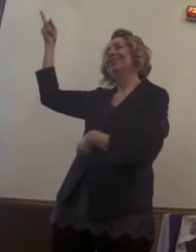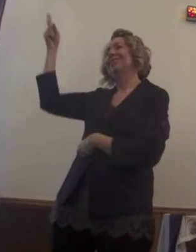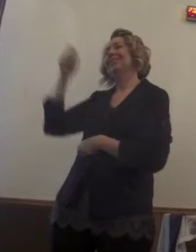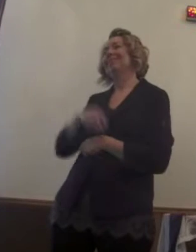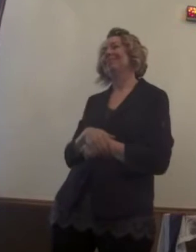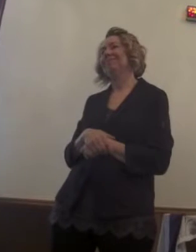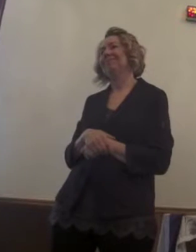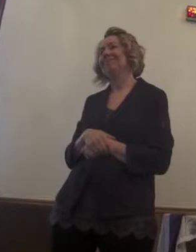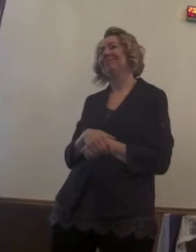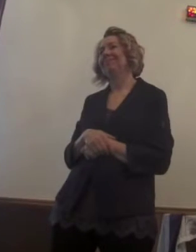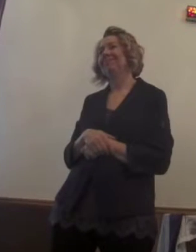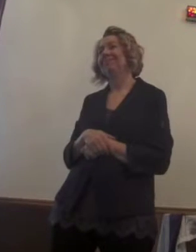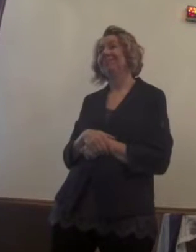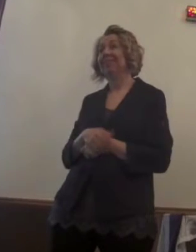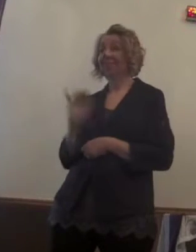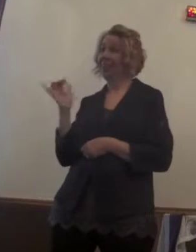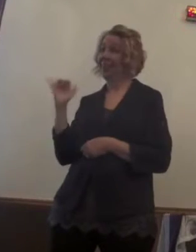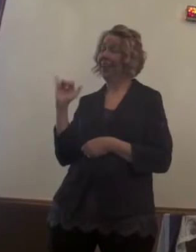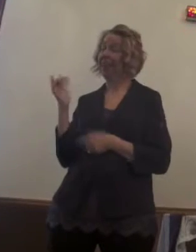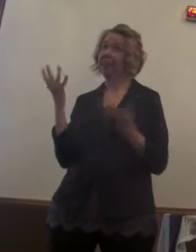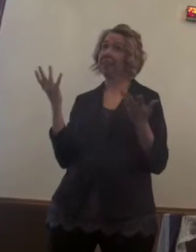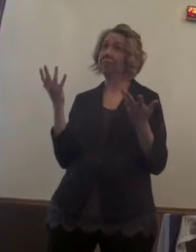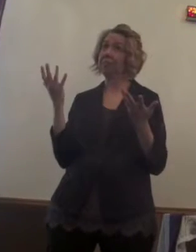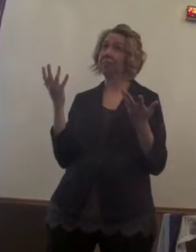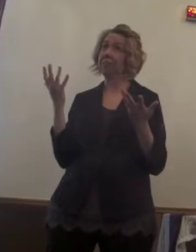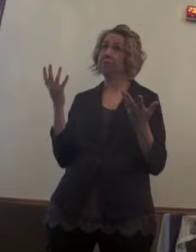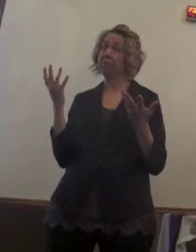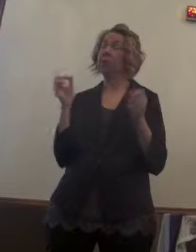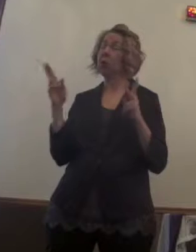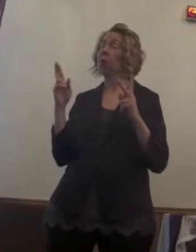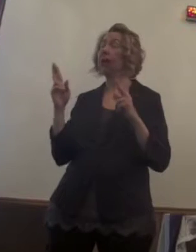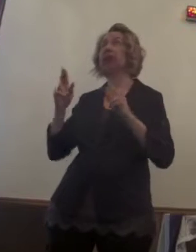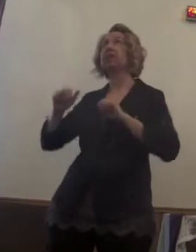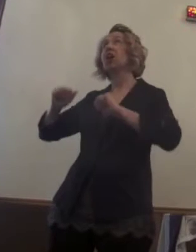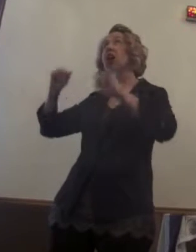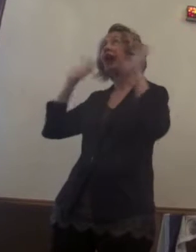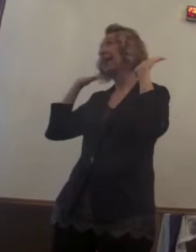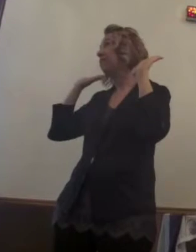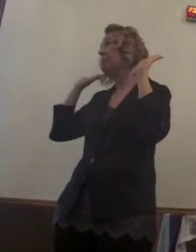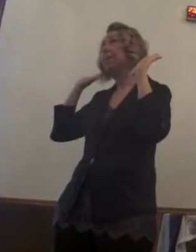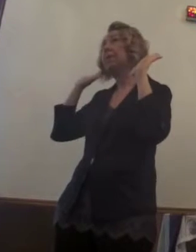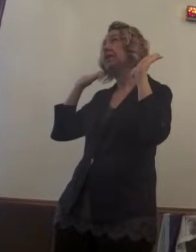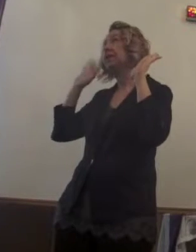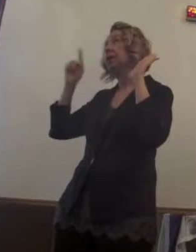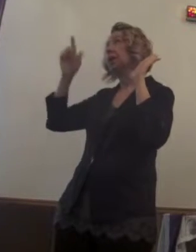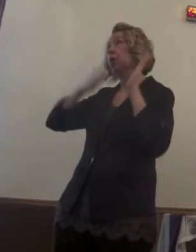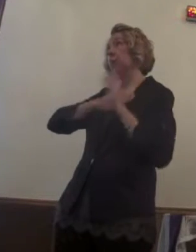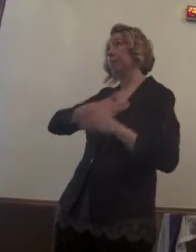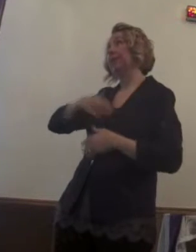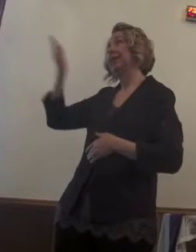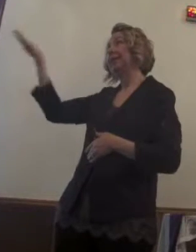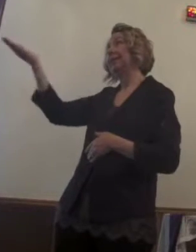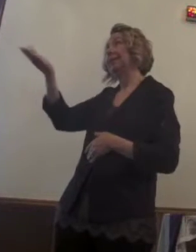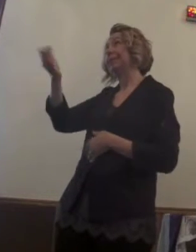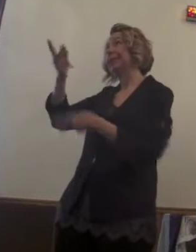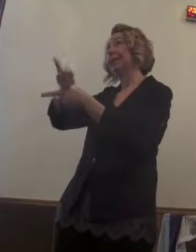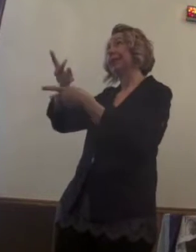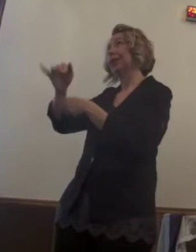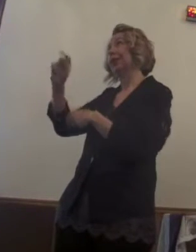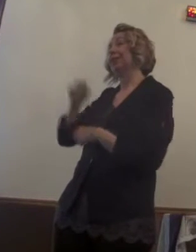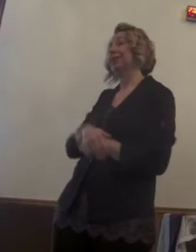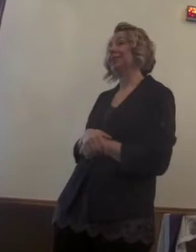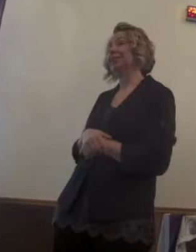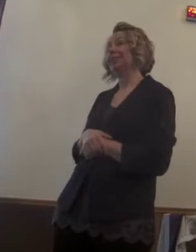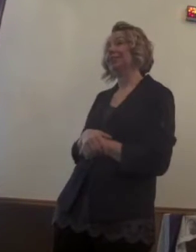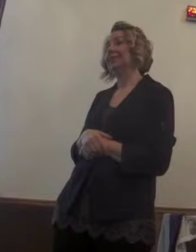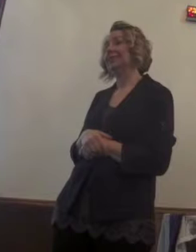It was kind of like, okay, I'll throw in the towel. It's your turn. You take it over from here. It doesn't quite work that